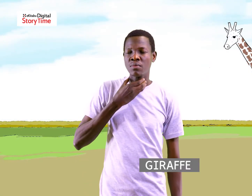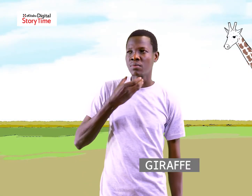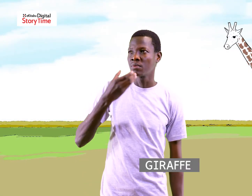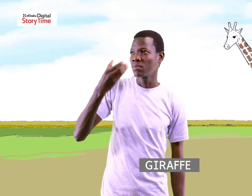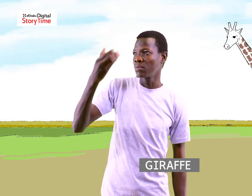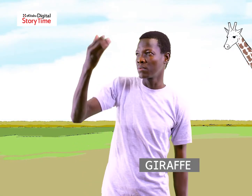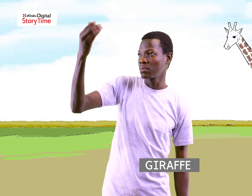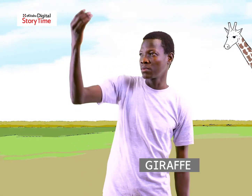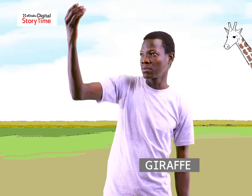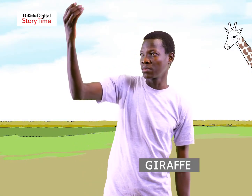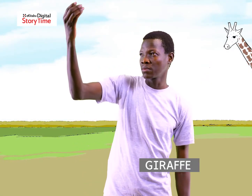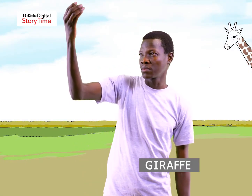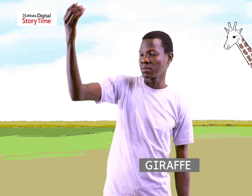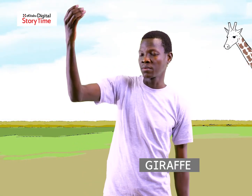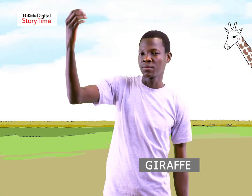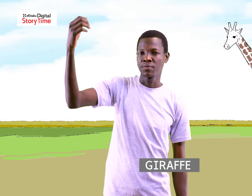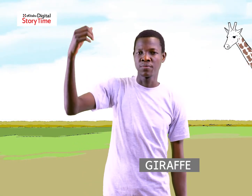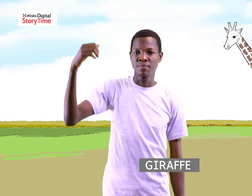giraffe